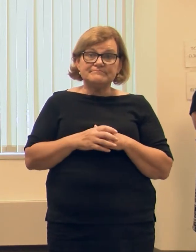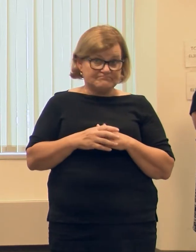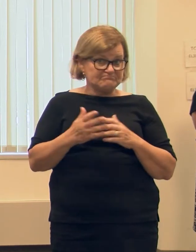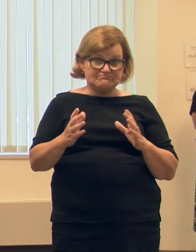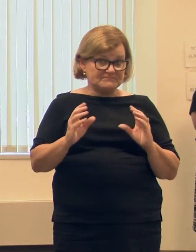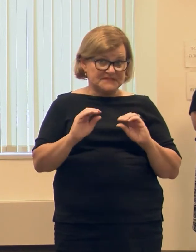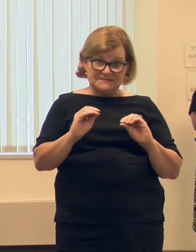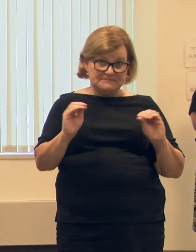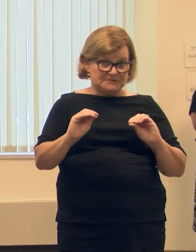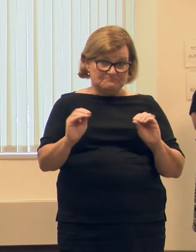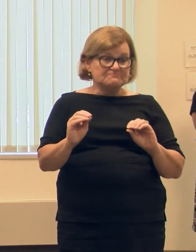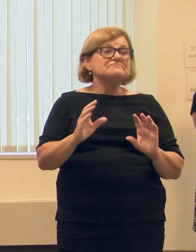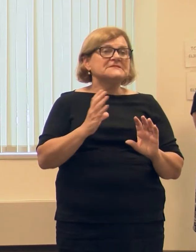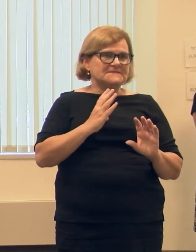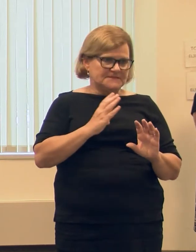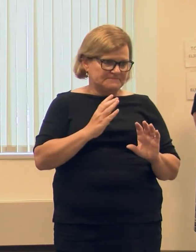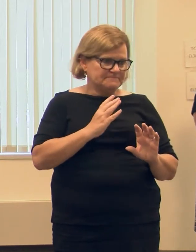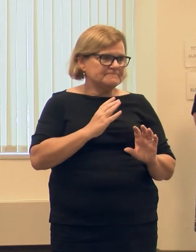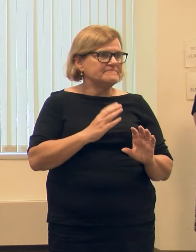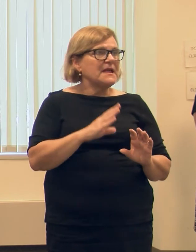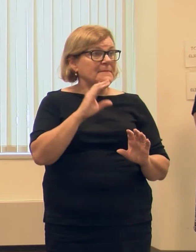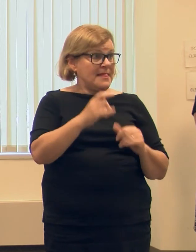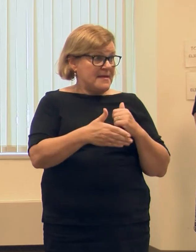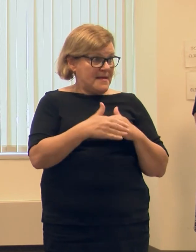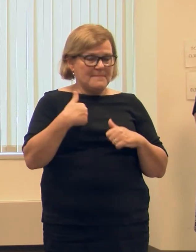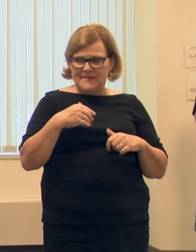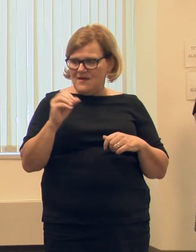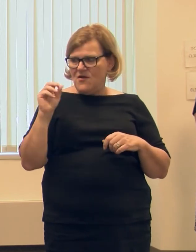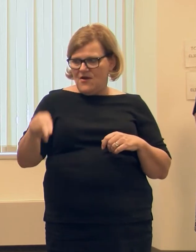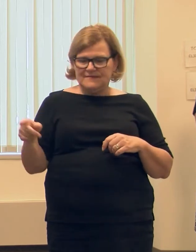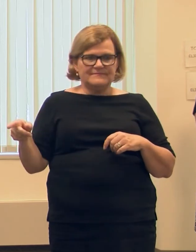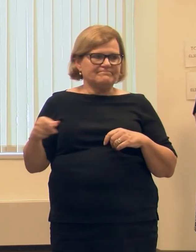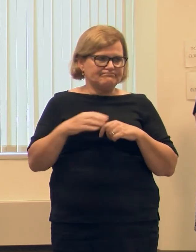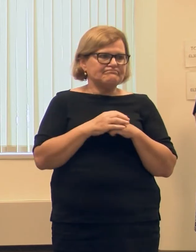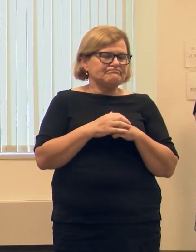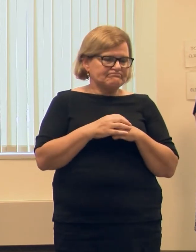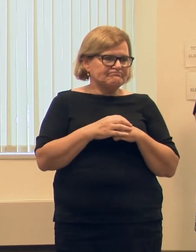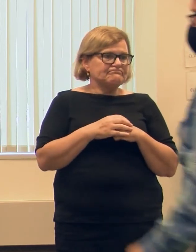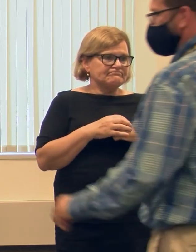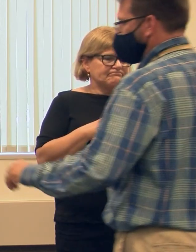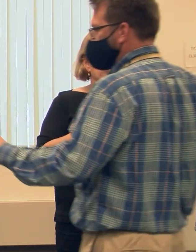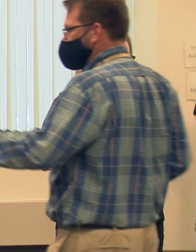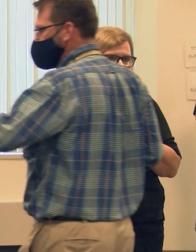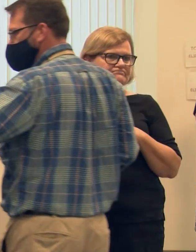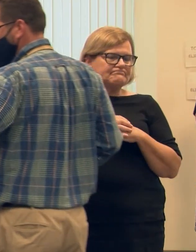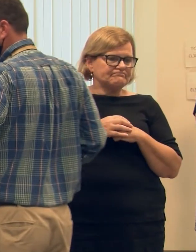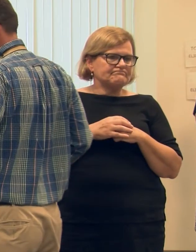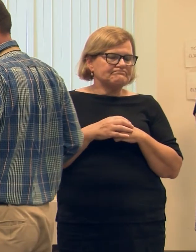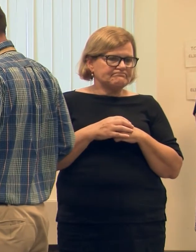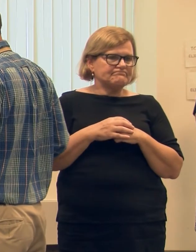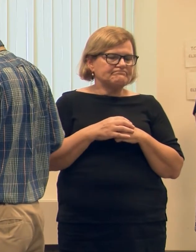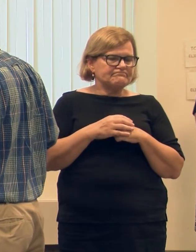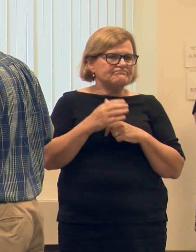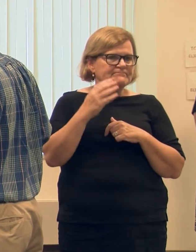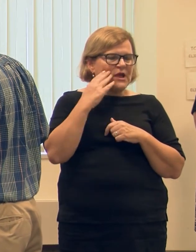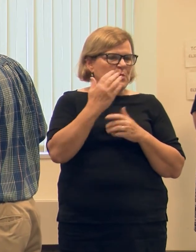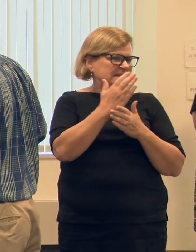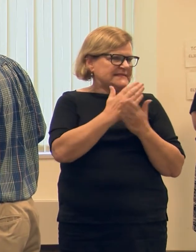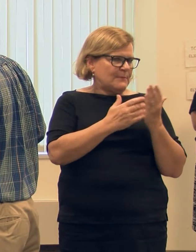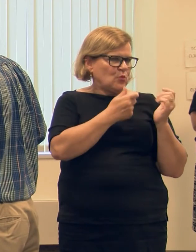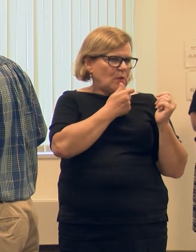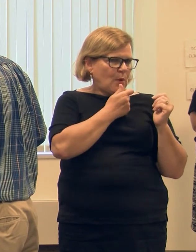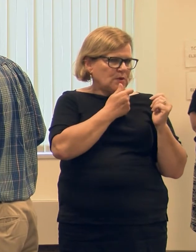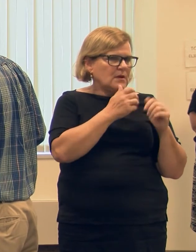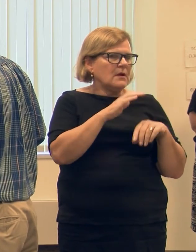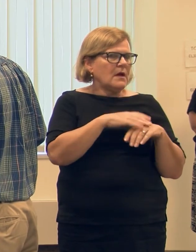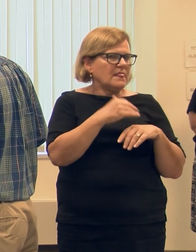You're good? Okay. Bill, you want to help me? Yeah. Okay. So if you're on the phone, I know there's a few reporters. I don't